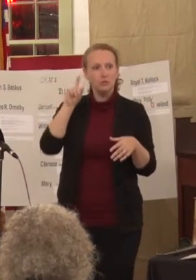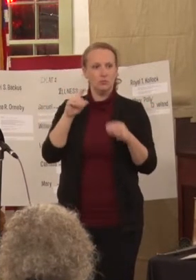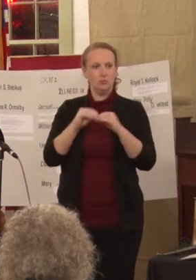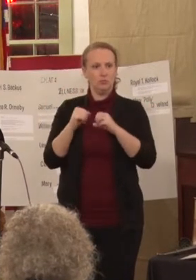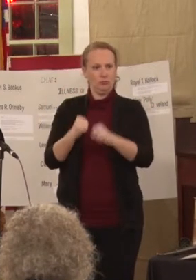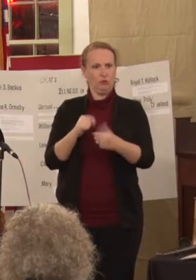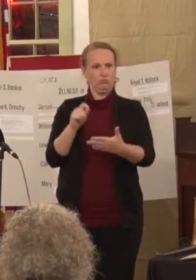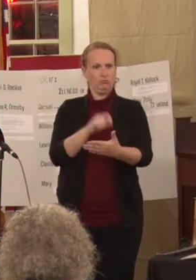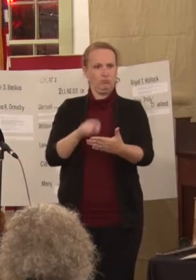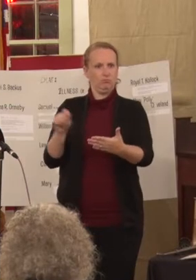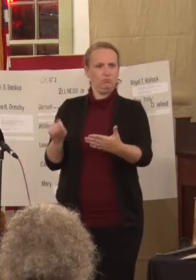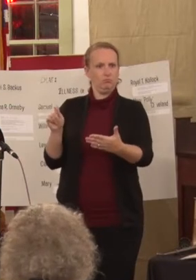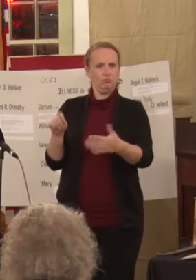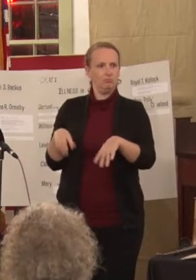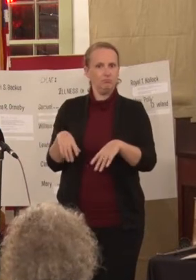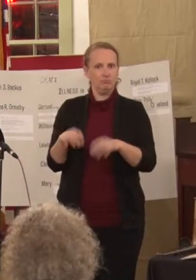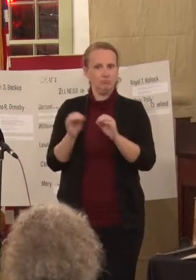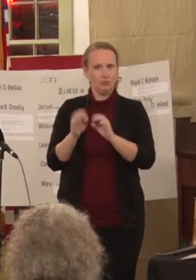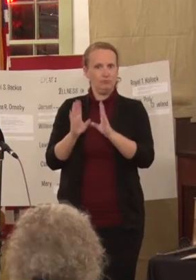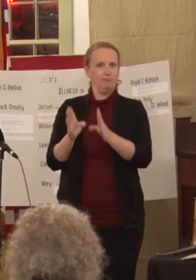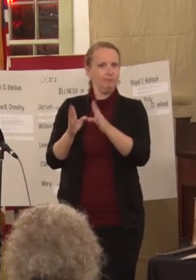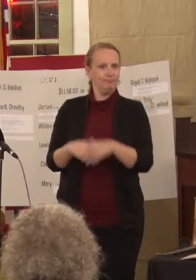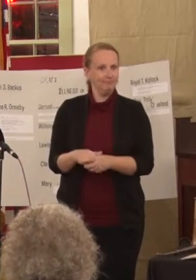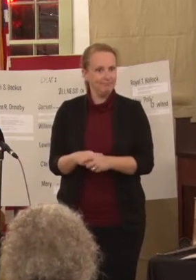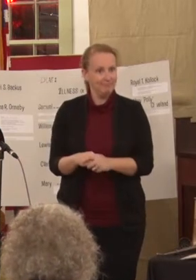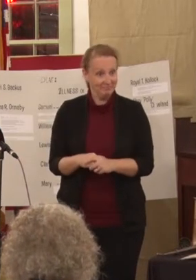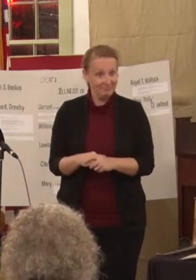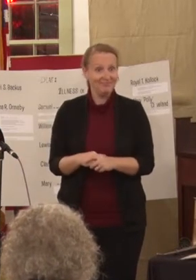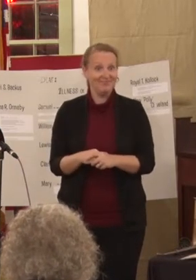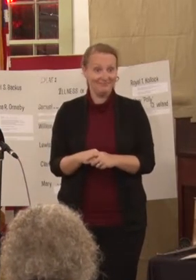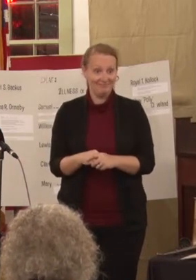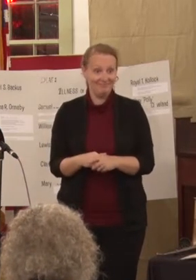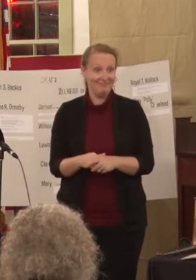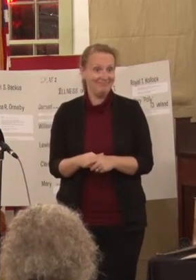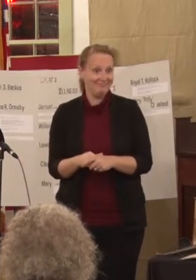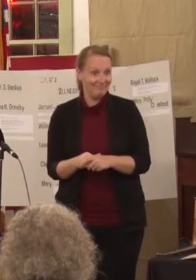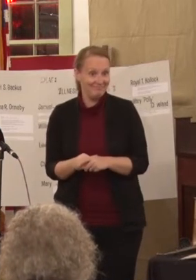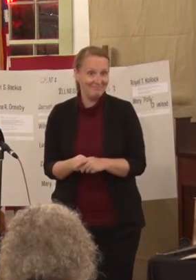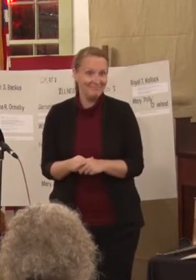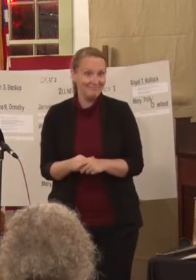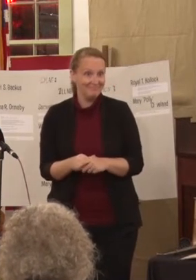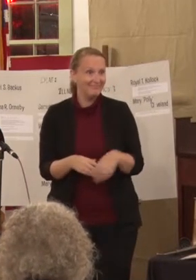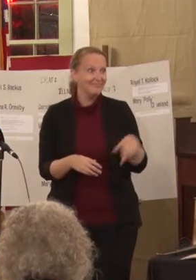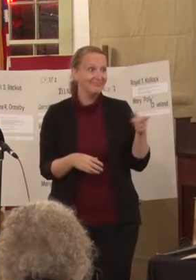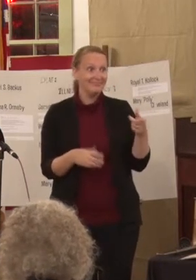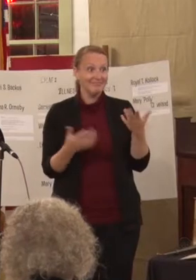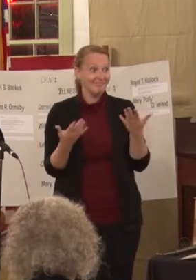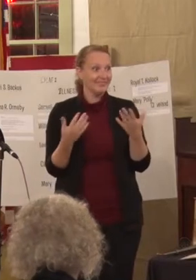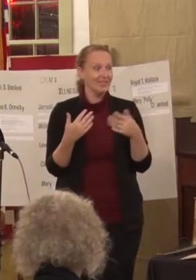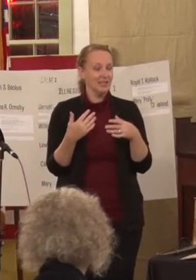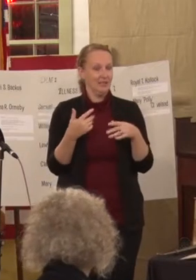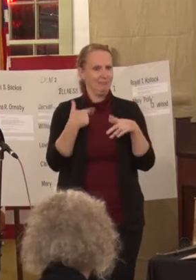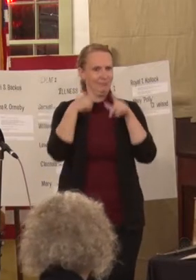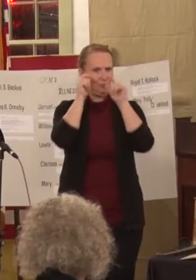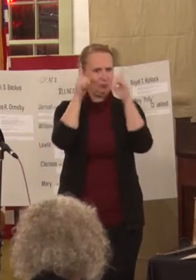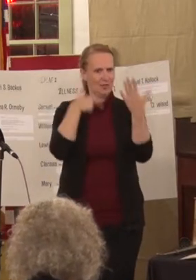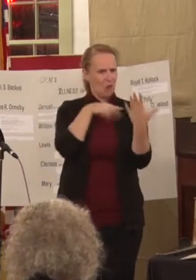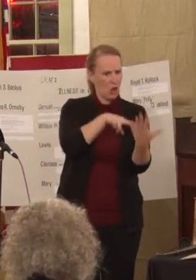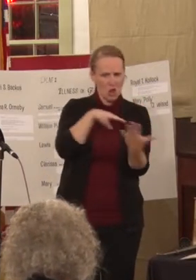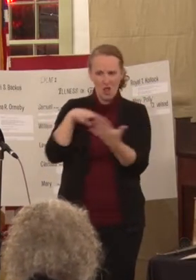want. Yep. It's true. Yeah. It was very surprising to find that on our